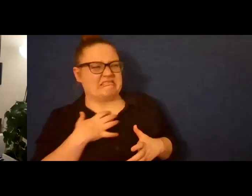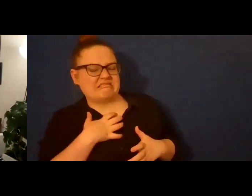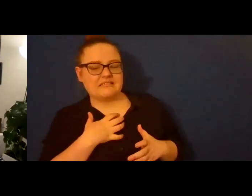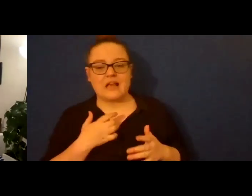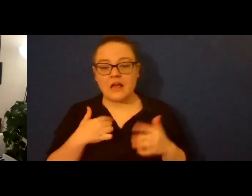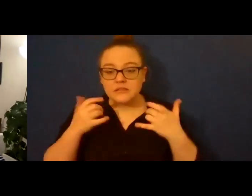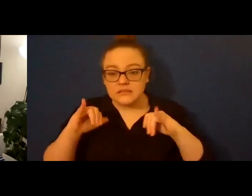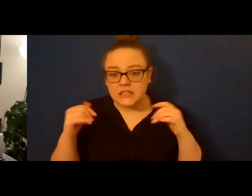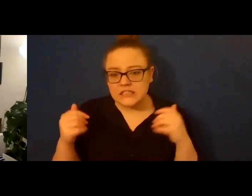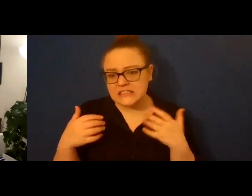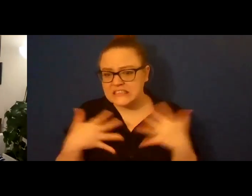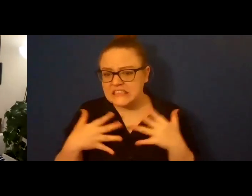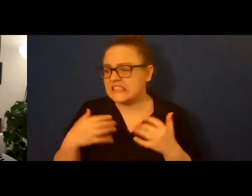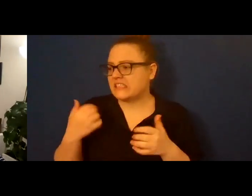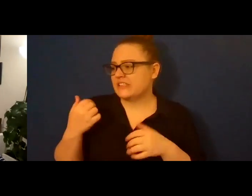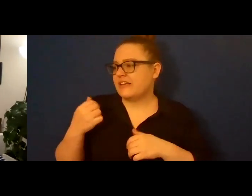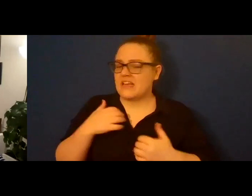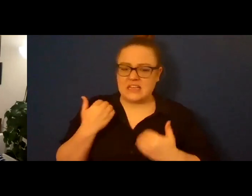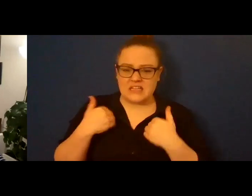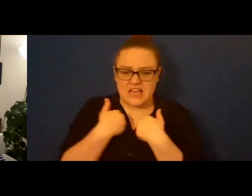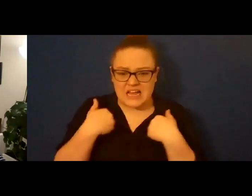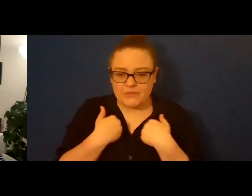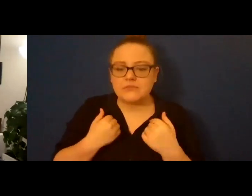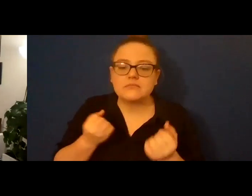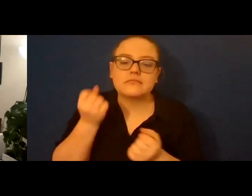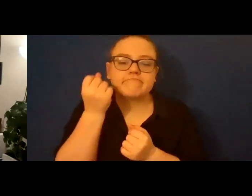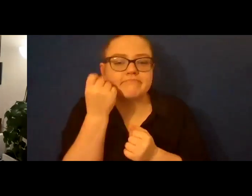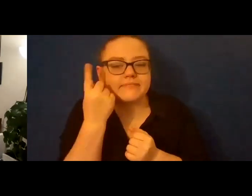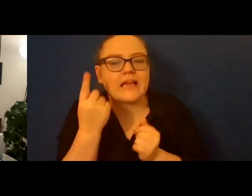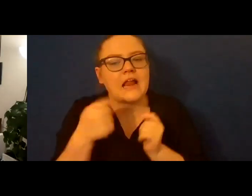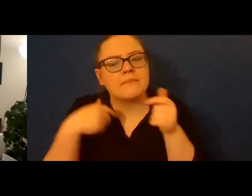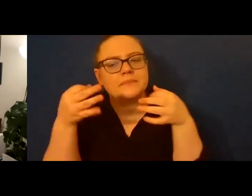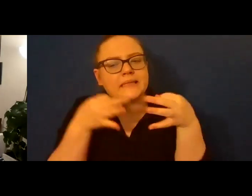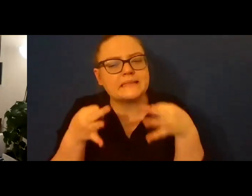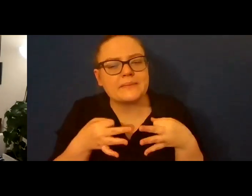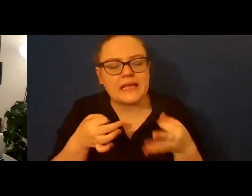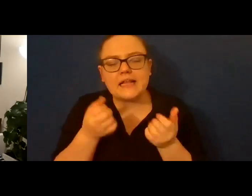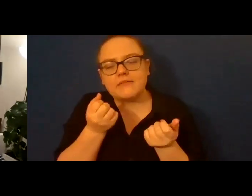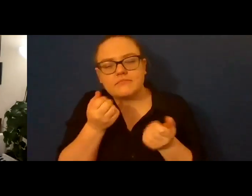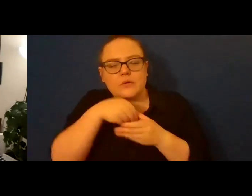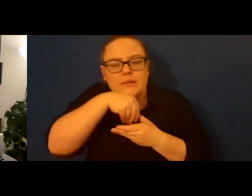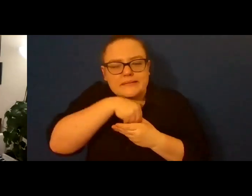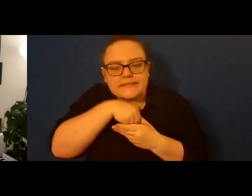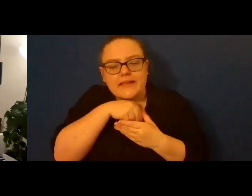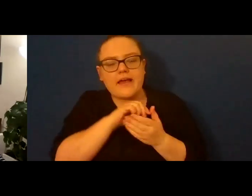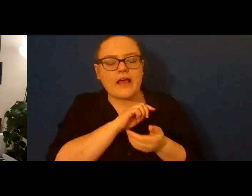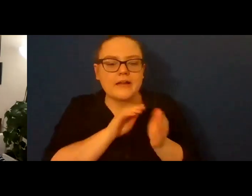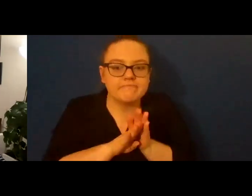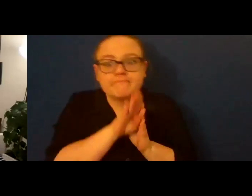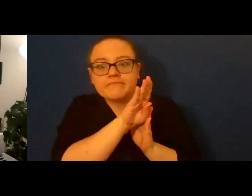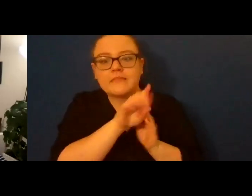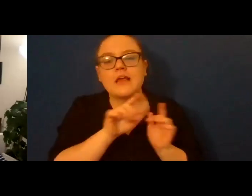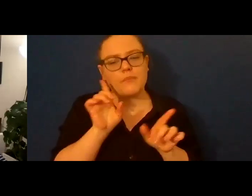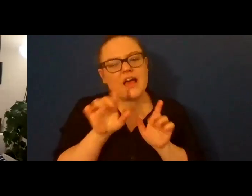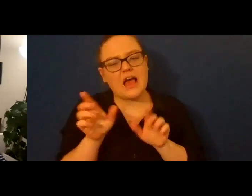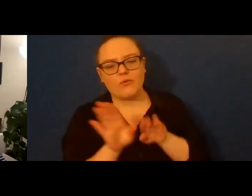bunch of rising action here and some very meticulously described personal transformation, but I'm skipping over all of it to get straight to the redemptive fucking. So you're welcome.